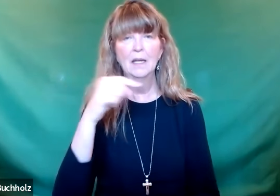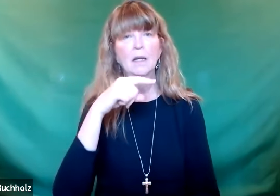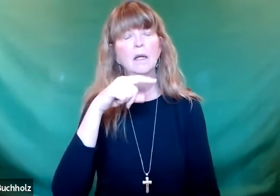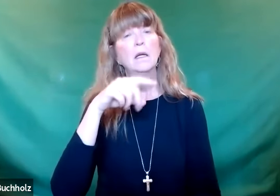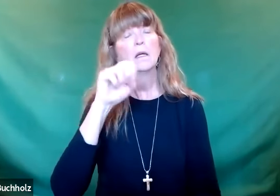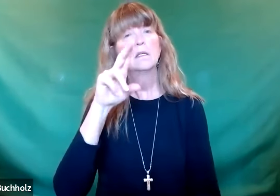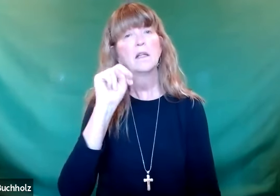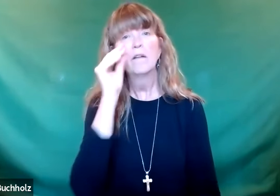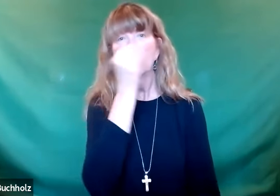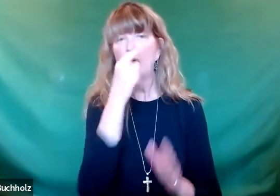quickly.